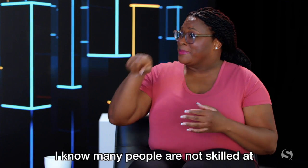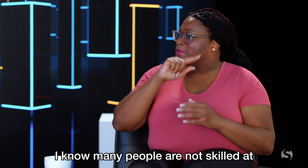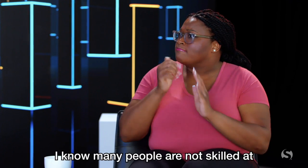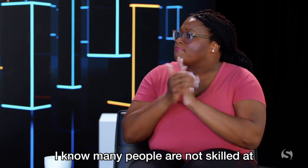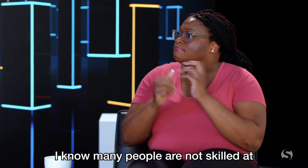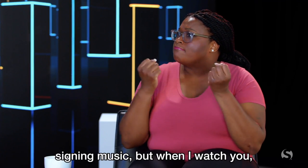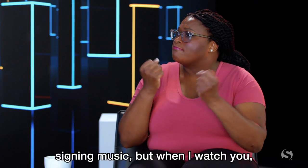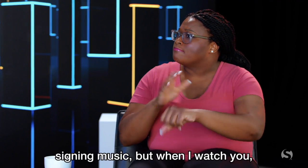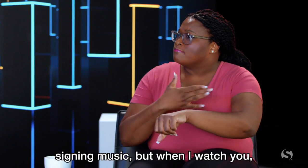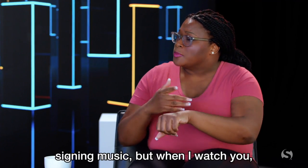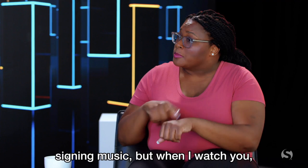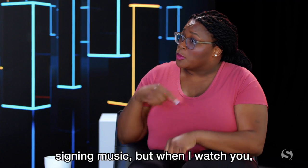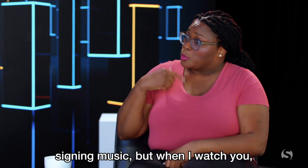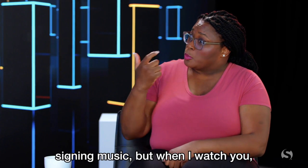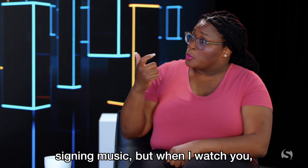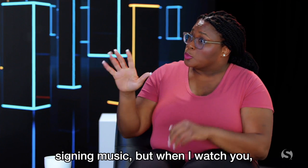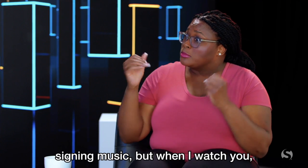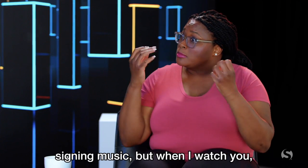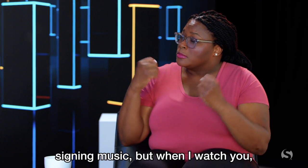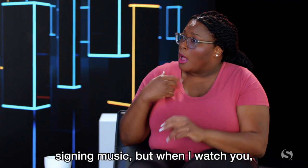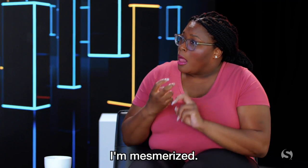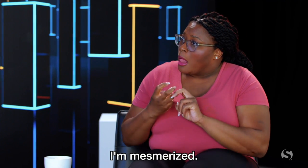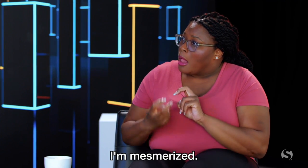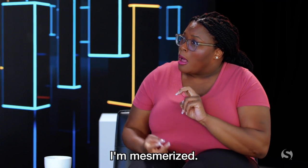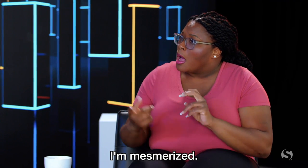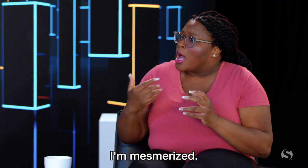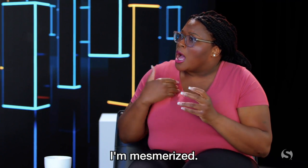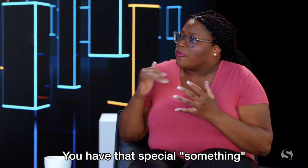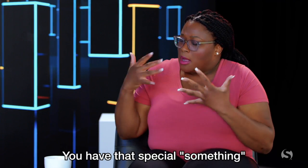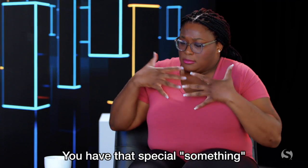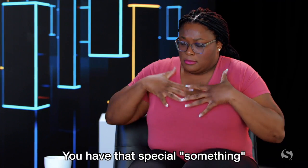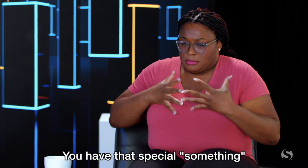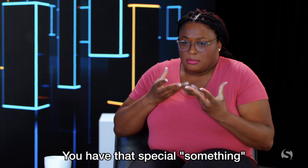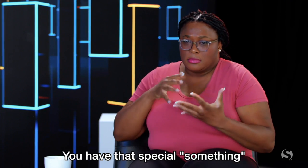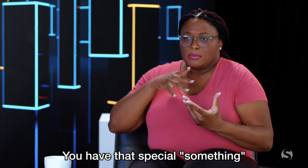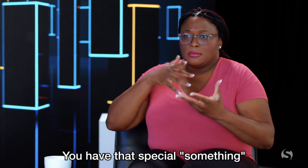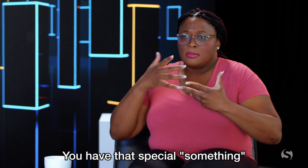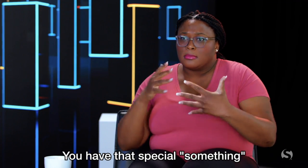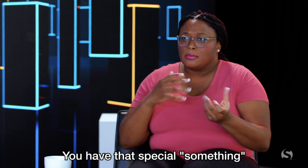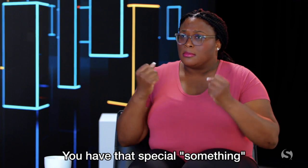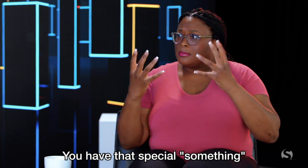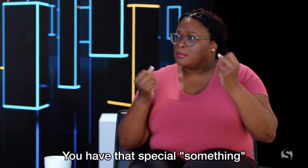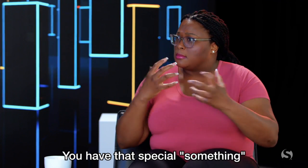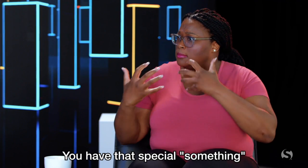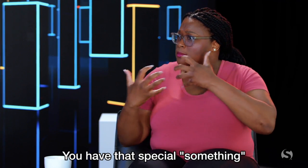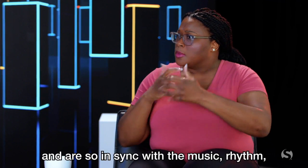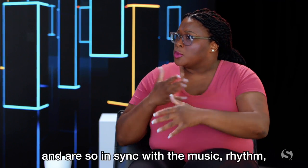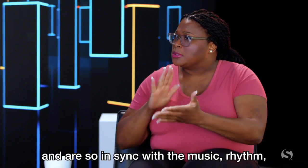not skilled at signing music, but when I watch you, I'm mesmerized. You have that special something and are